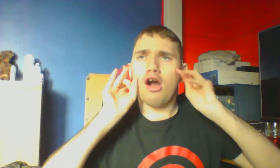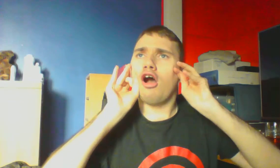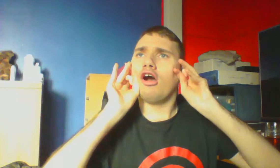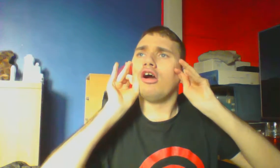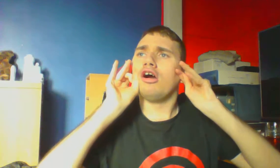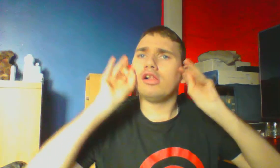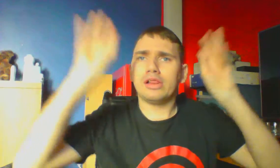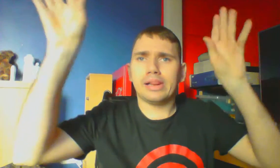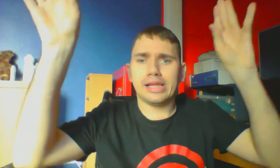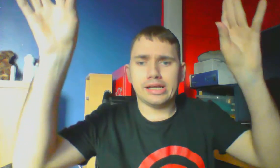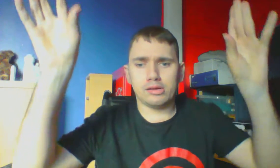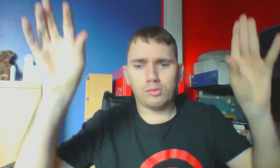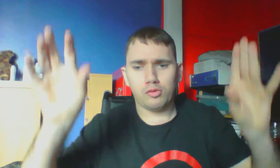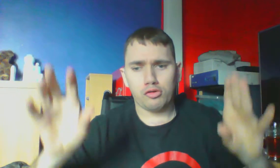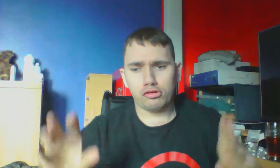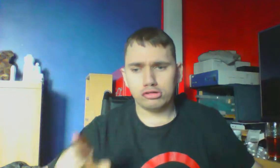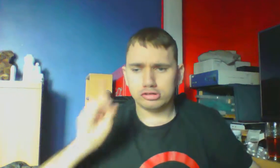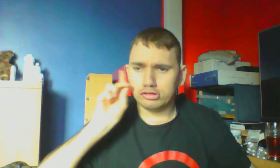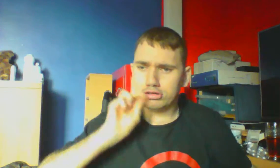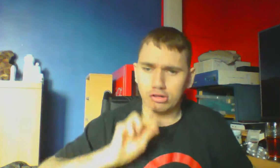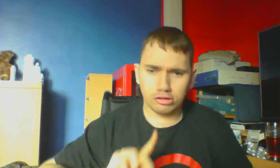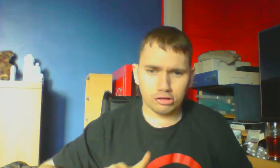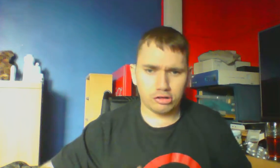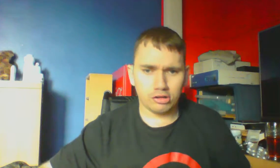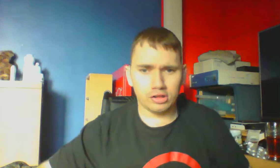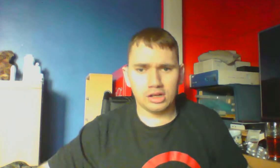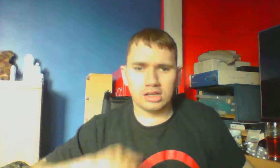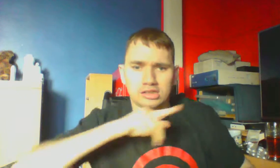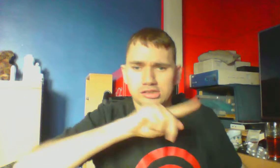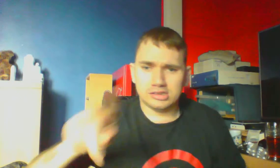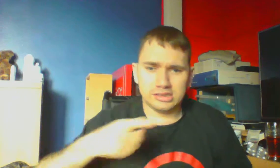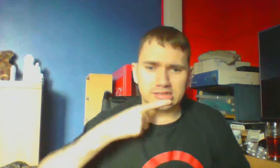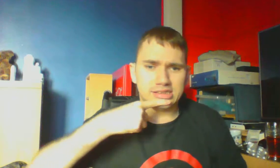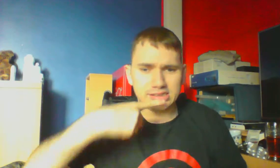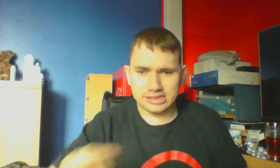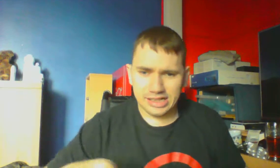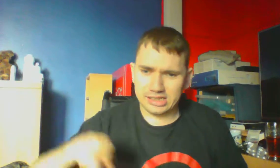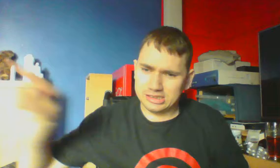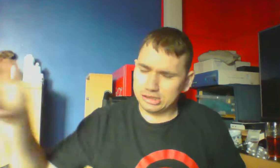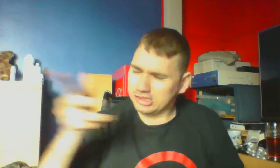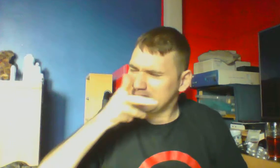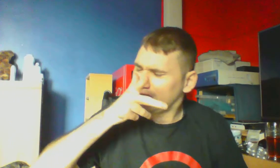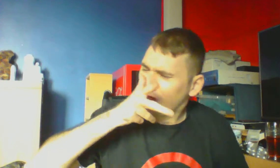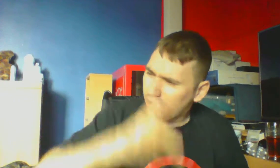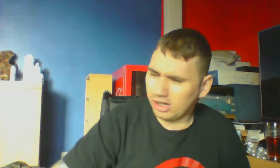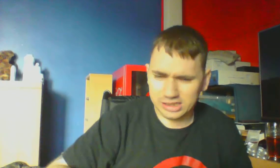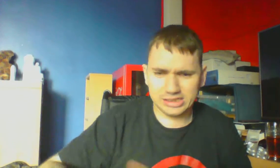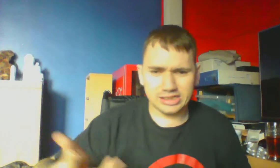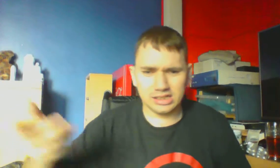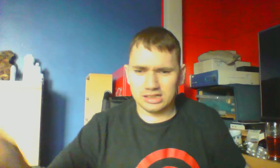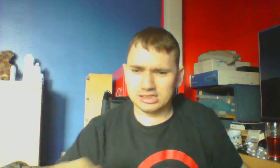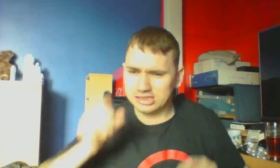Hollywood girl? And you say she's unlucky